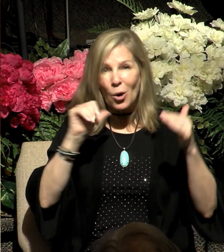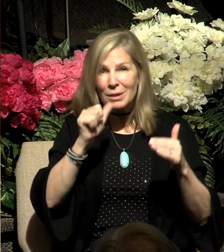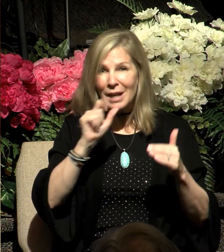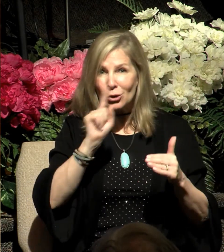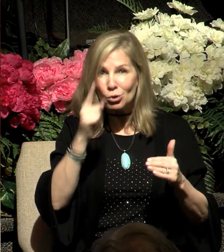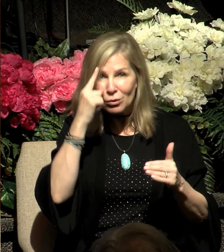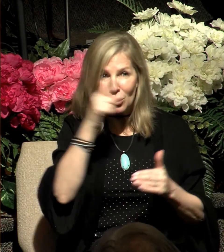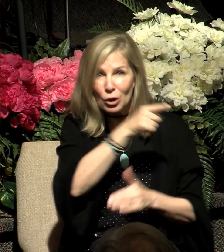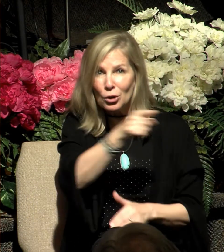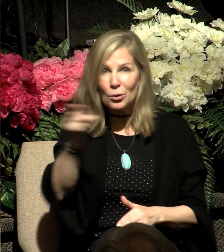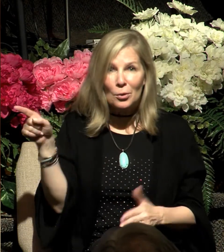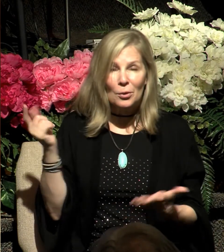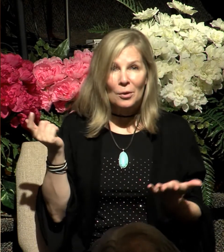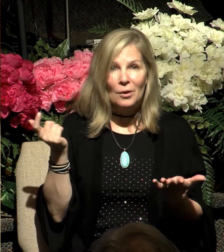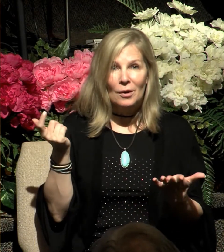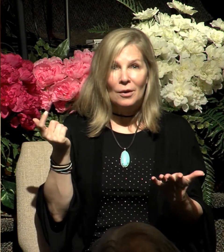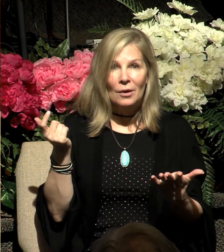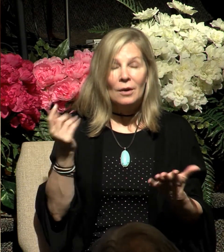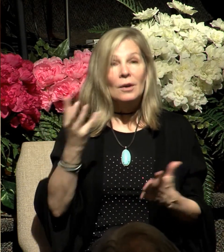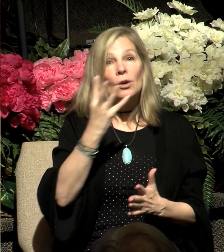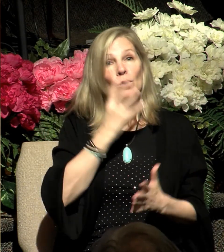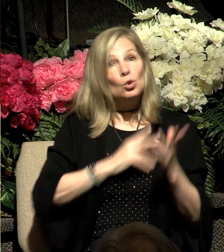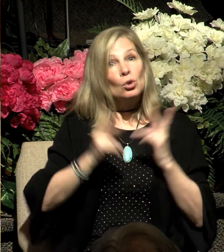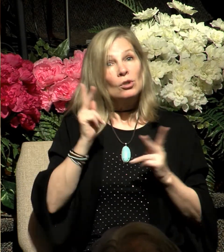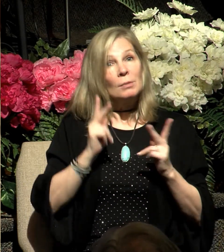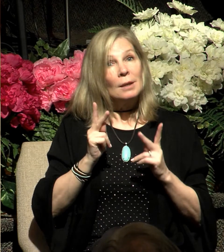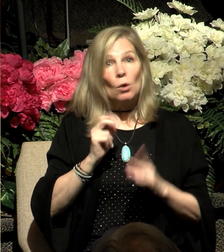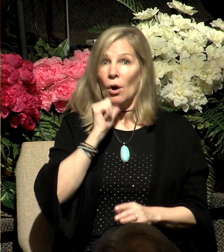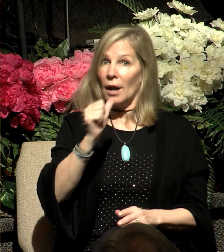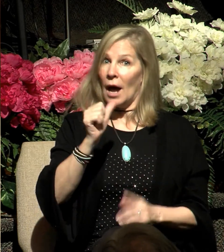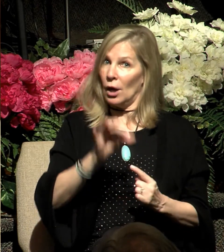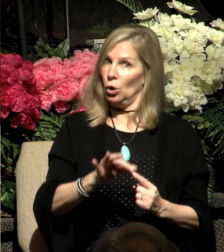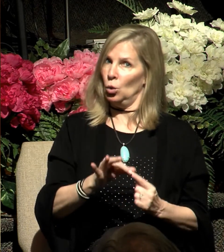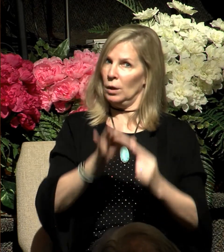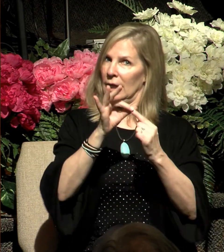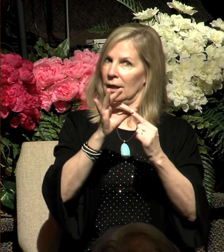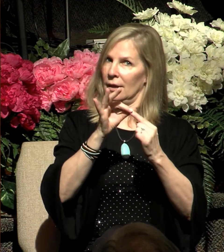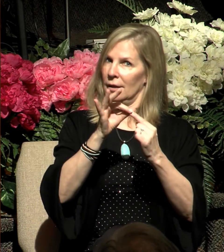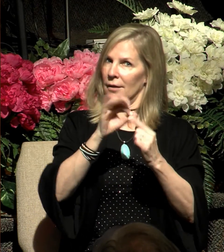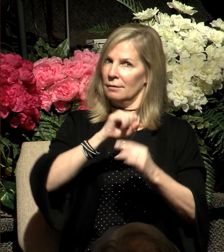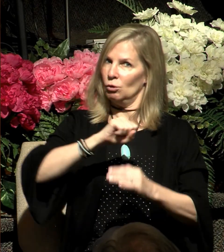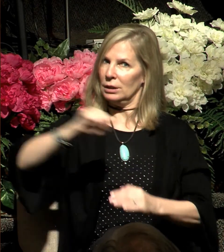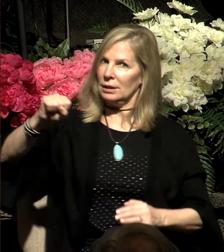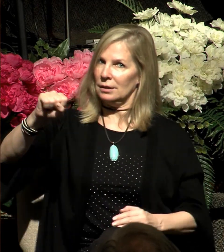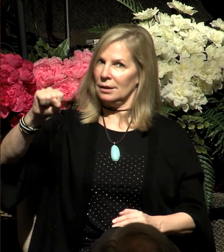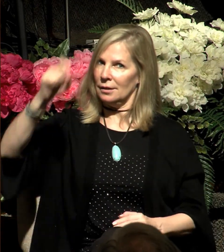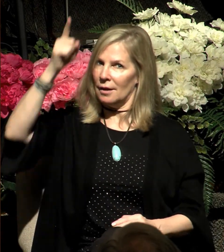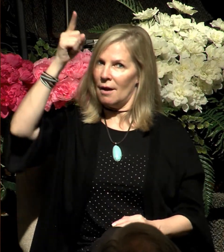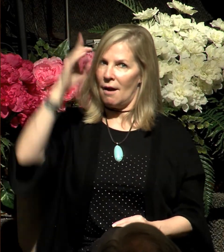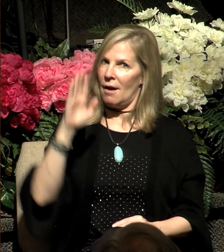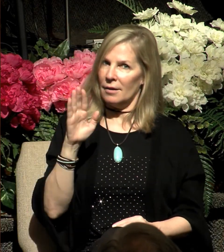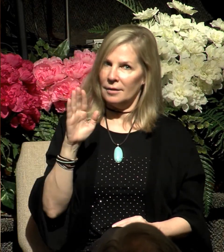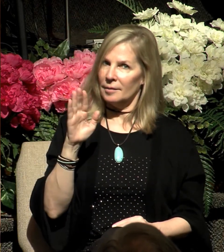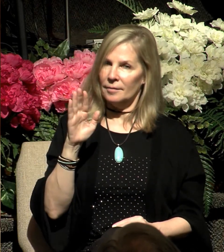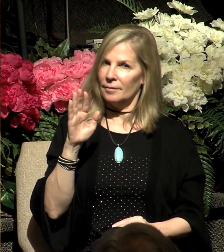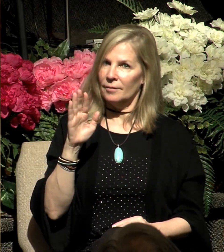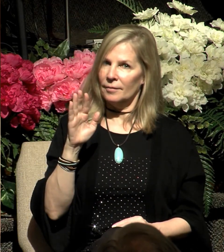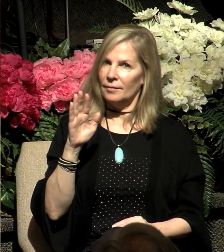because Jewish people are not unique in resisting the Lord. It is the natural